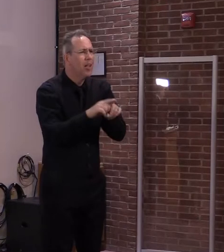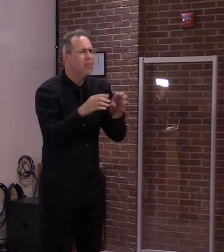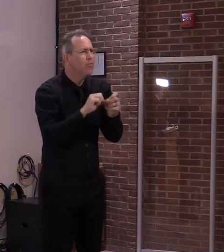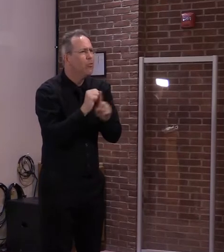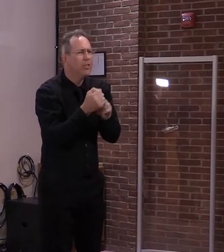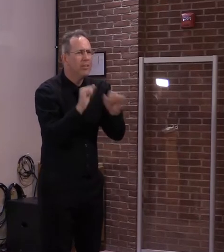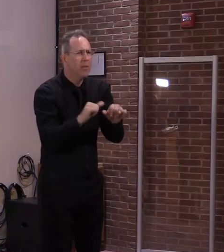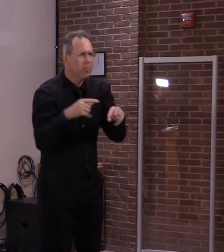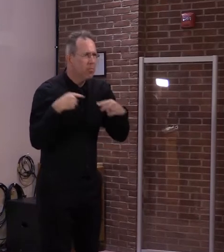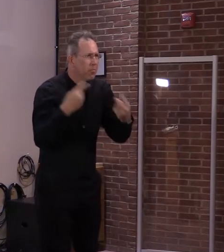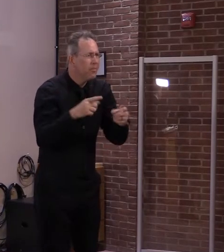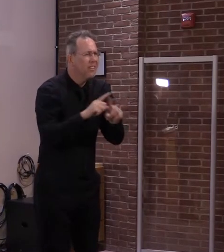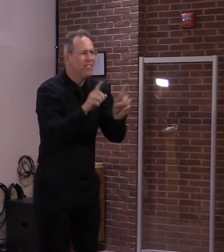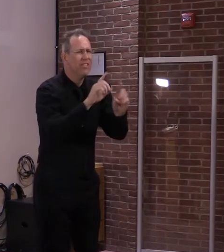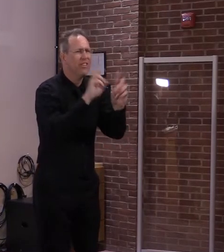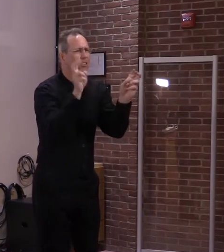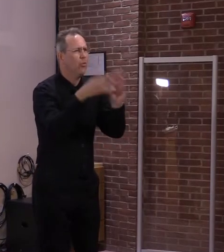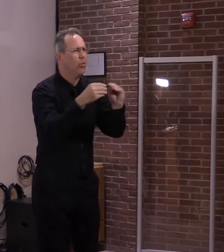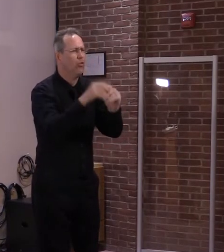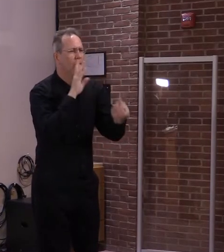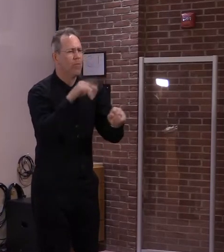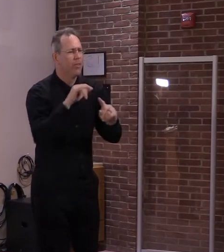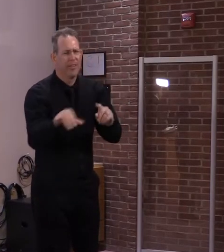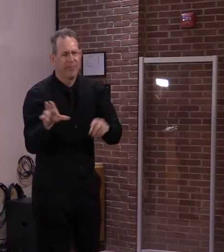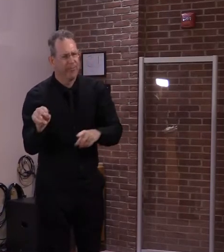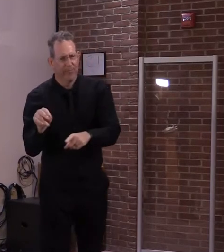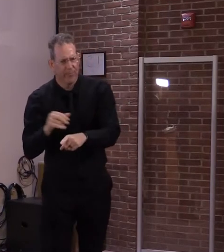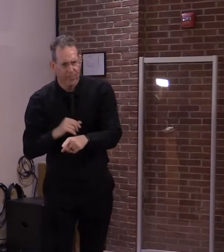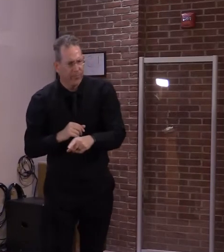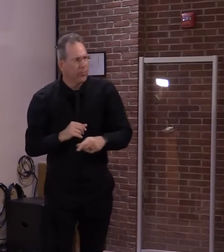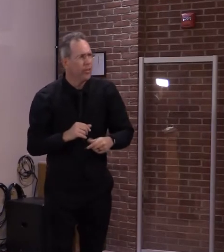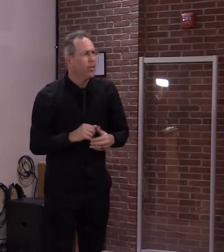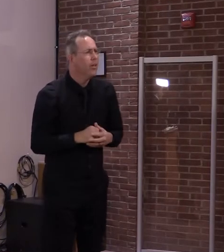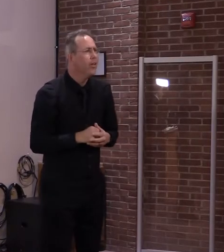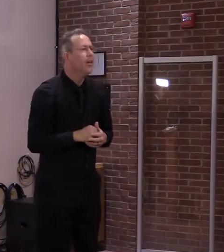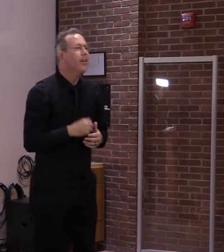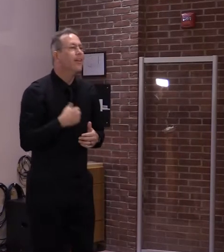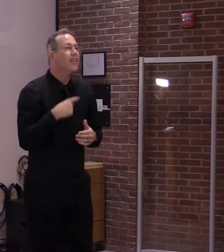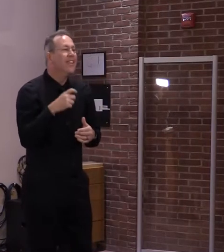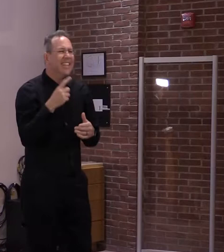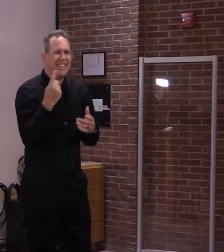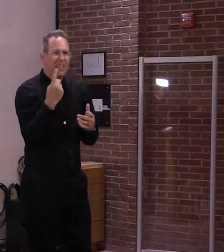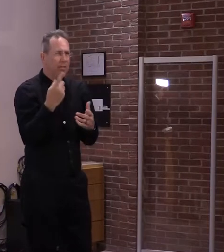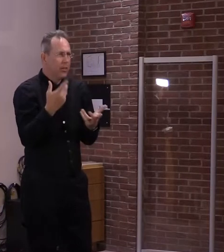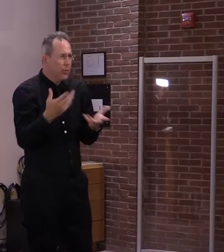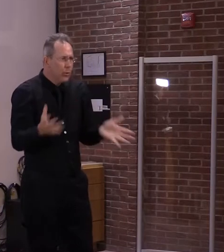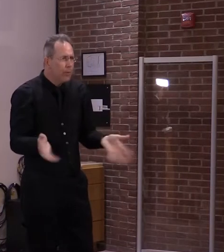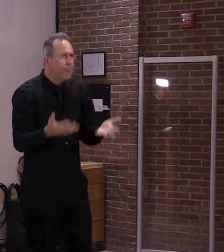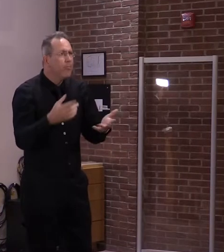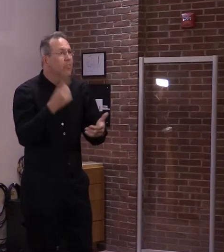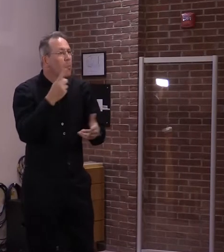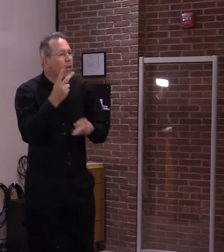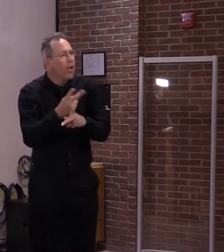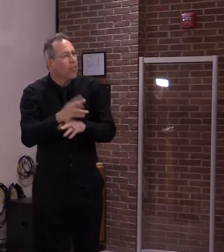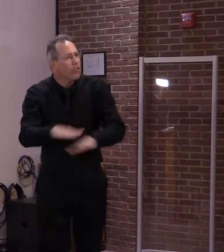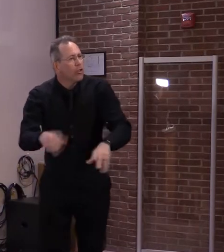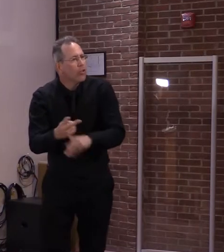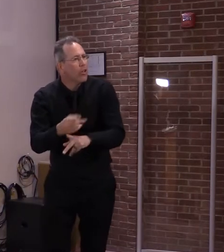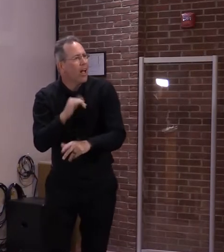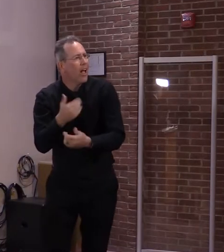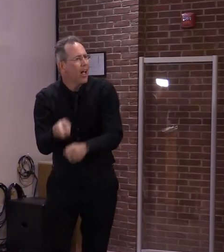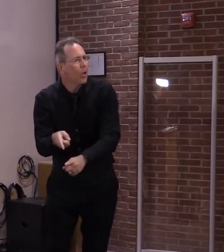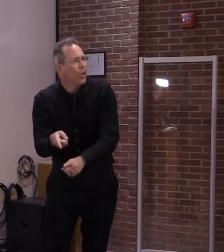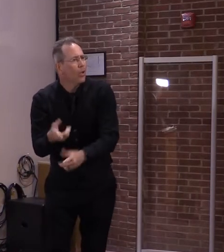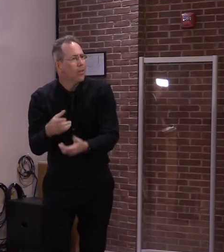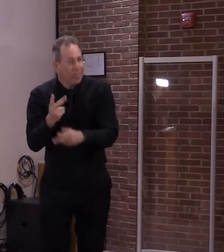organization need child care as well. And I think that some of the circumstances